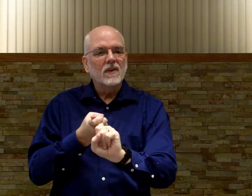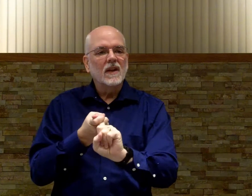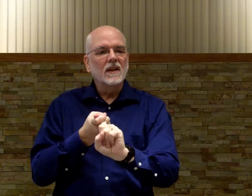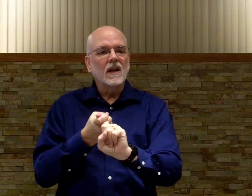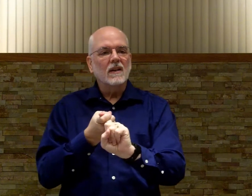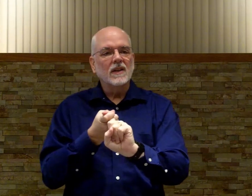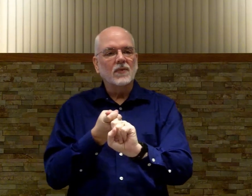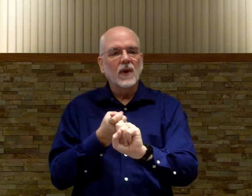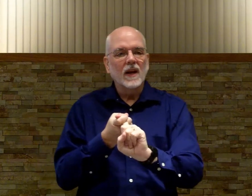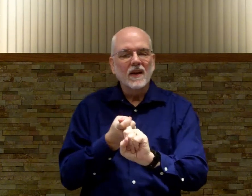is a is a friend